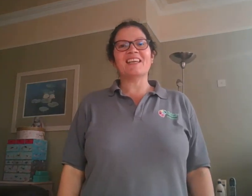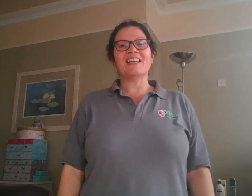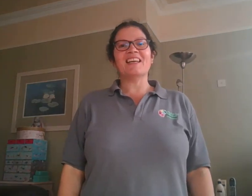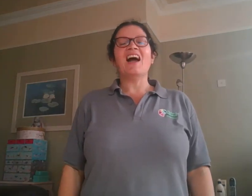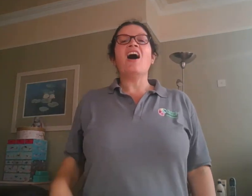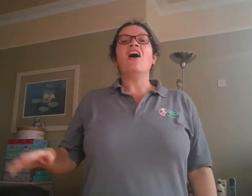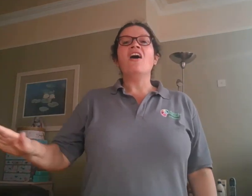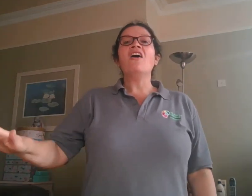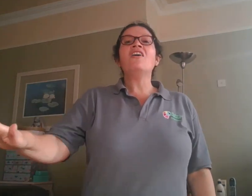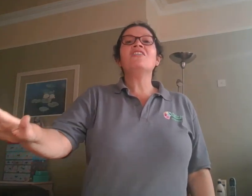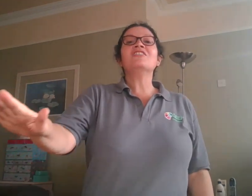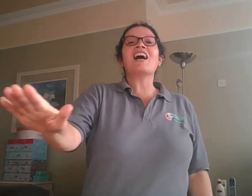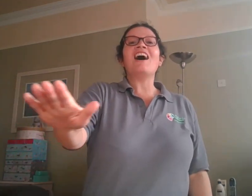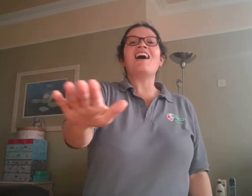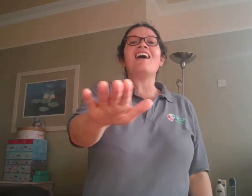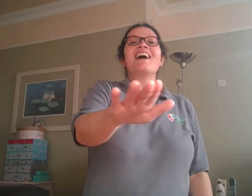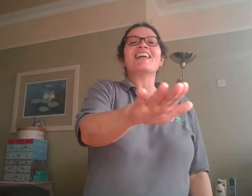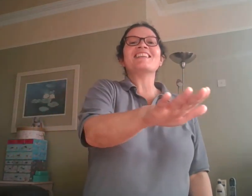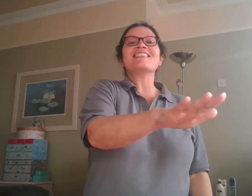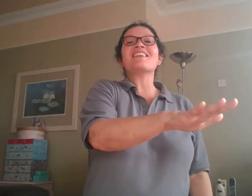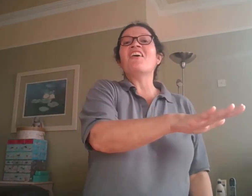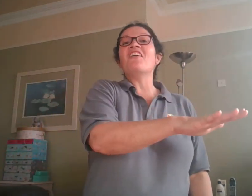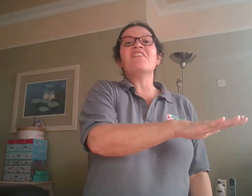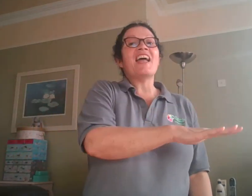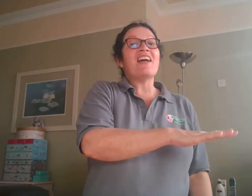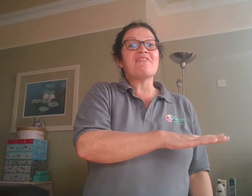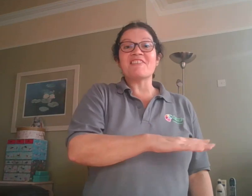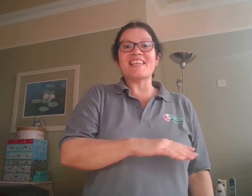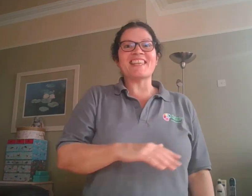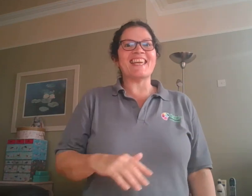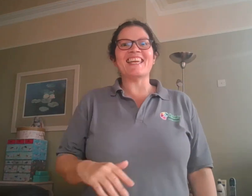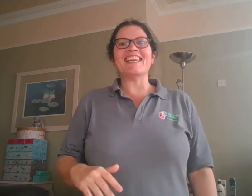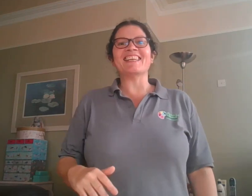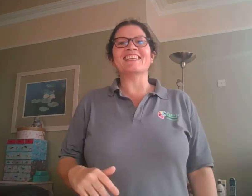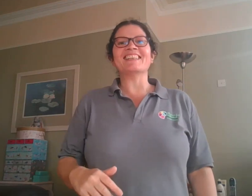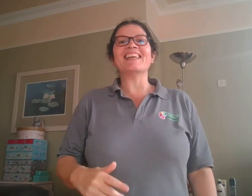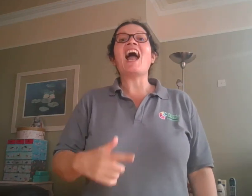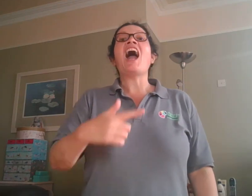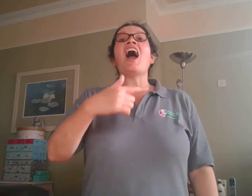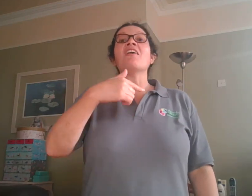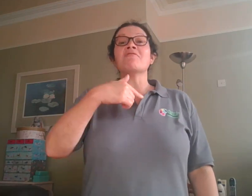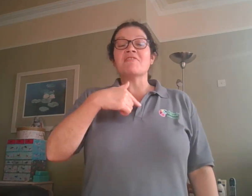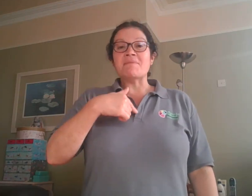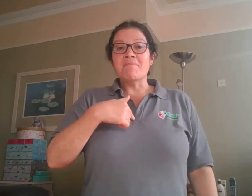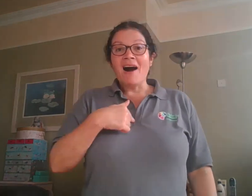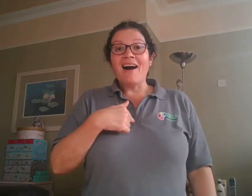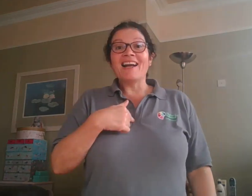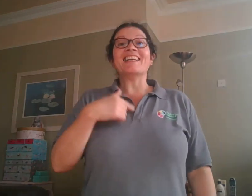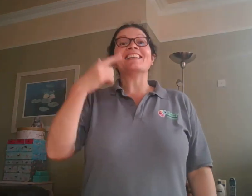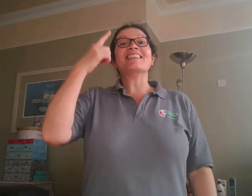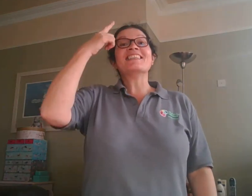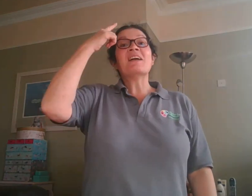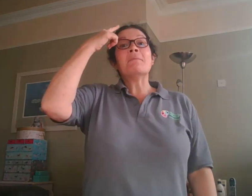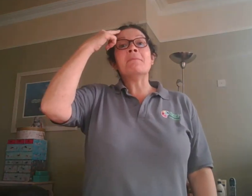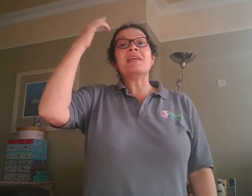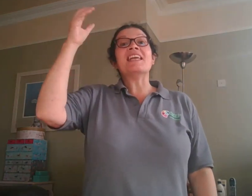All kinds of everything, remind me